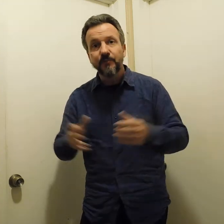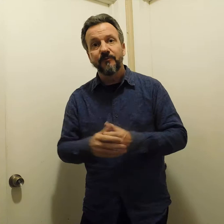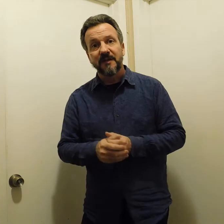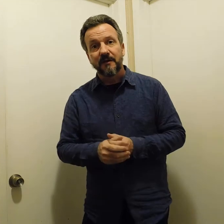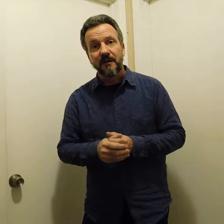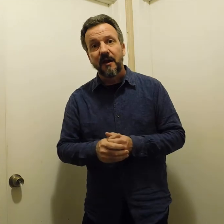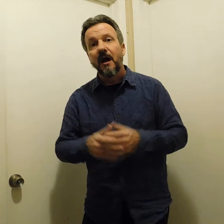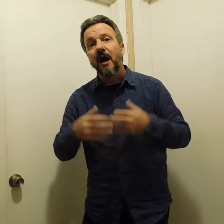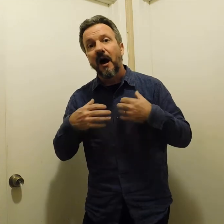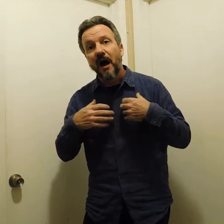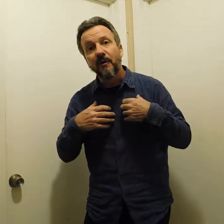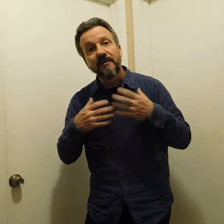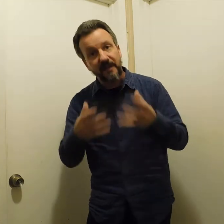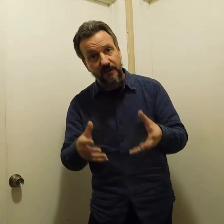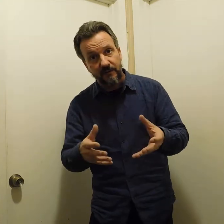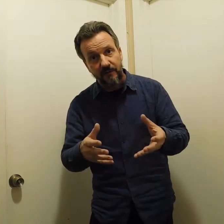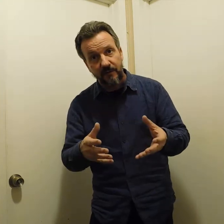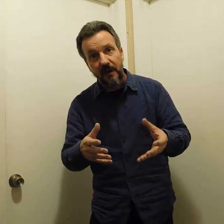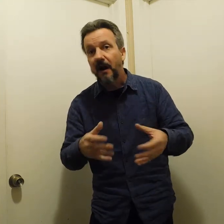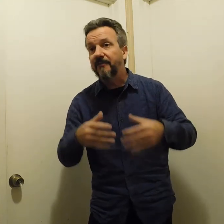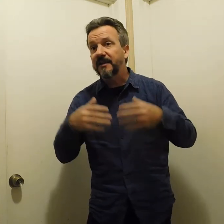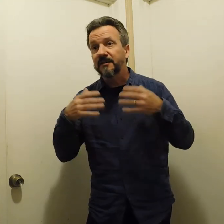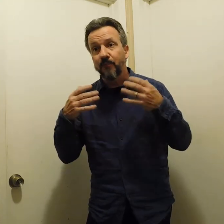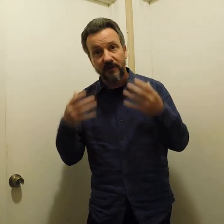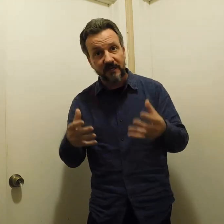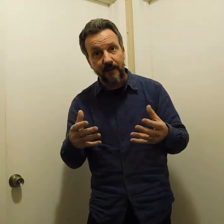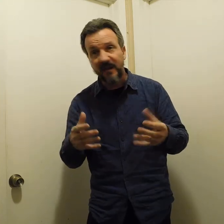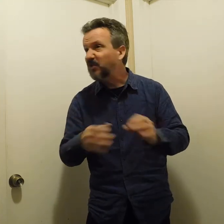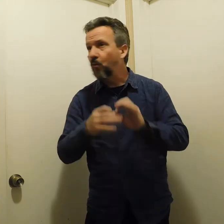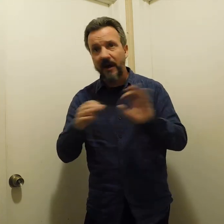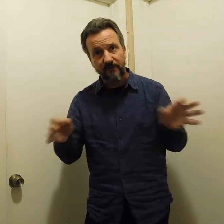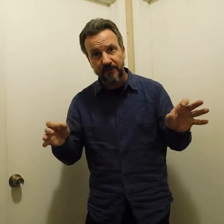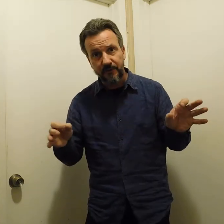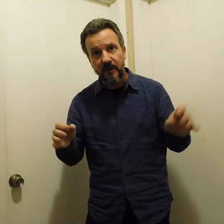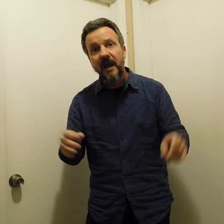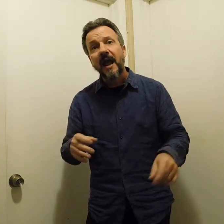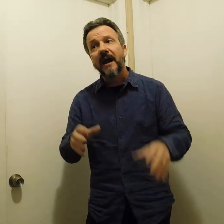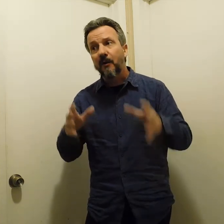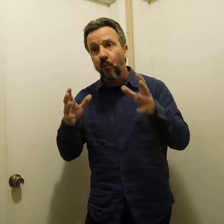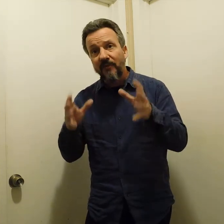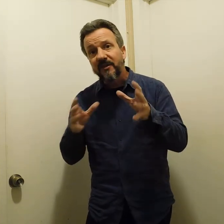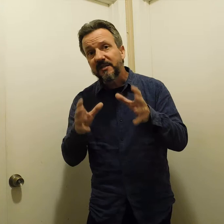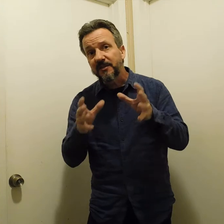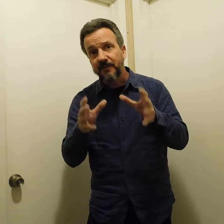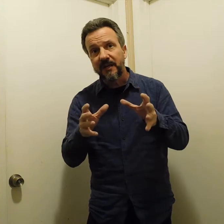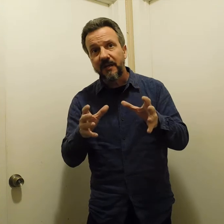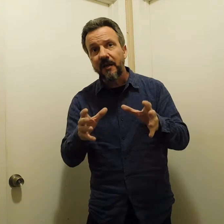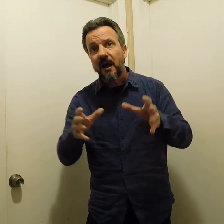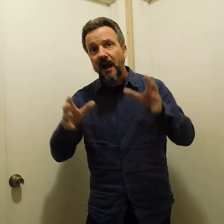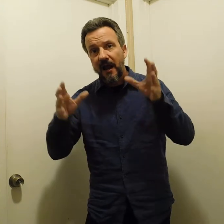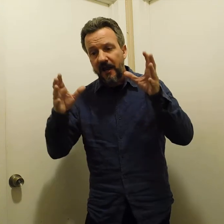movement, I want to thank you. I think it's an important topic. It's way overdue. And I want this to be a